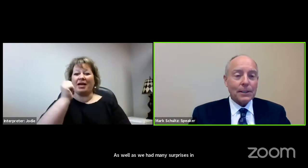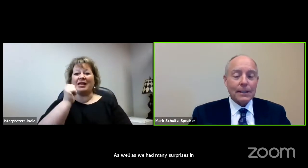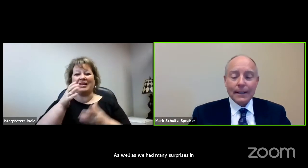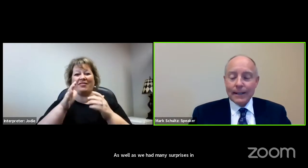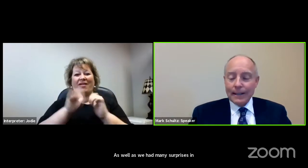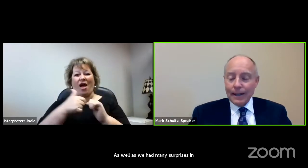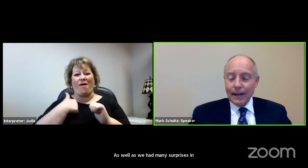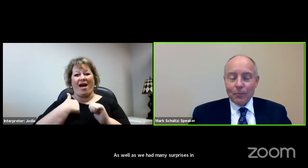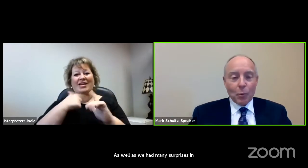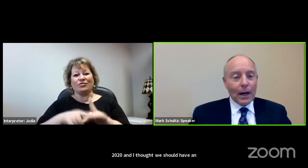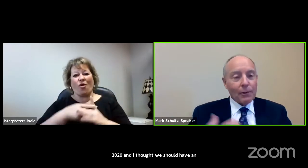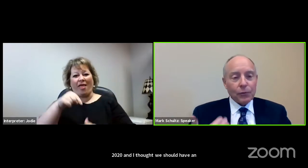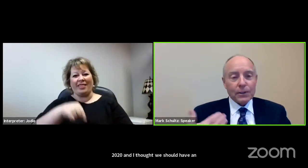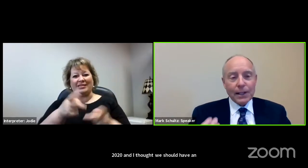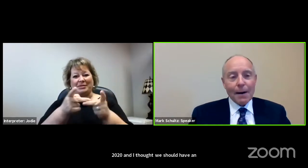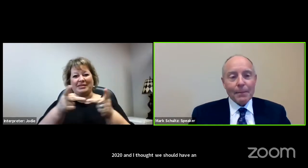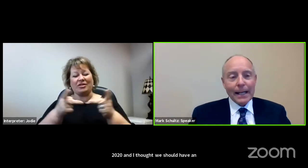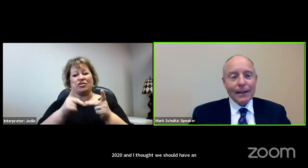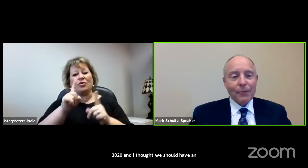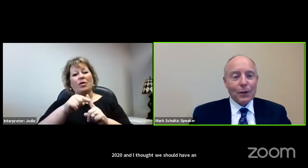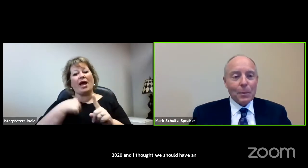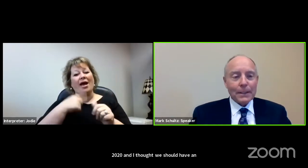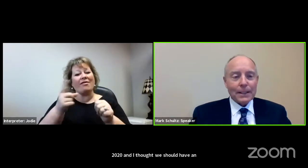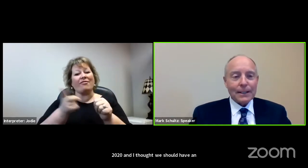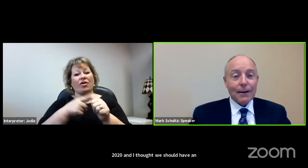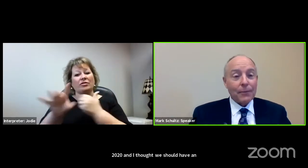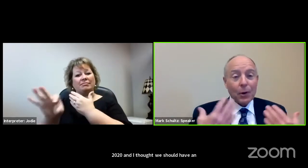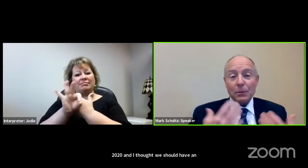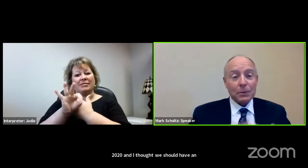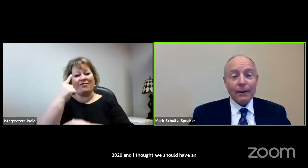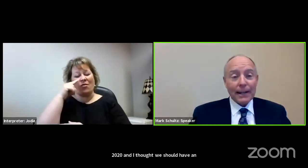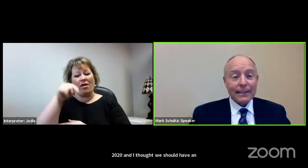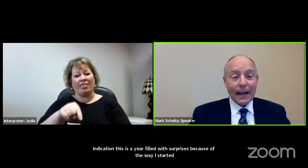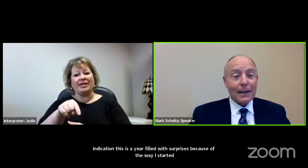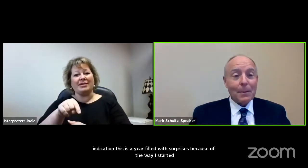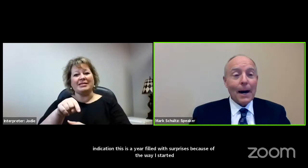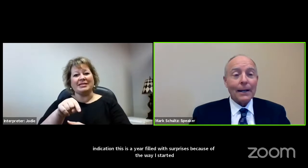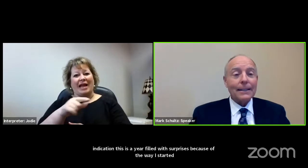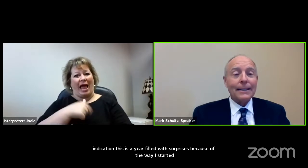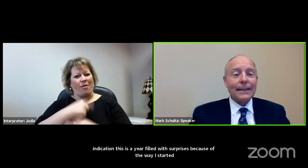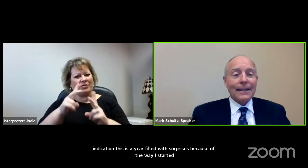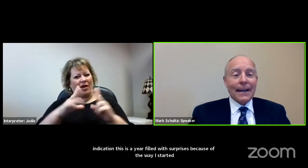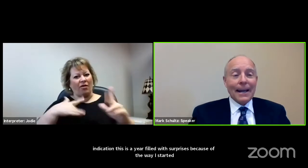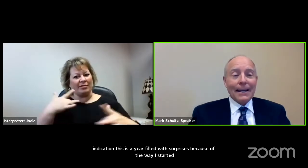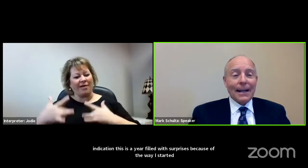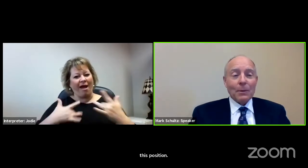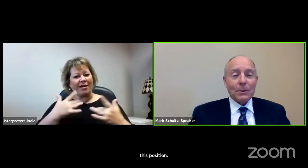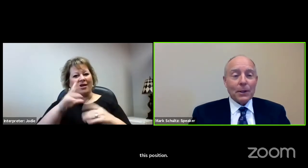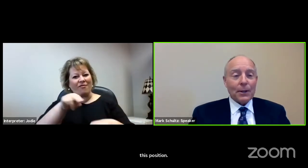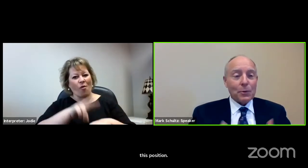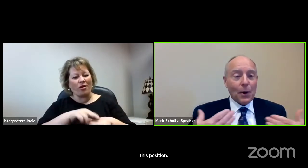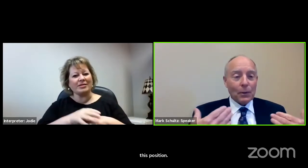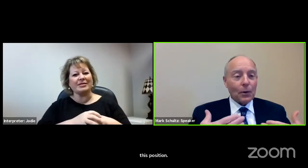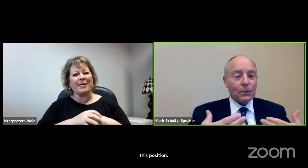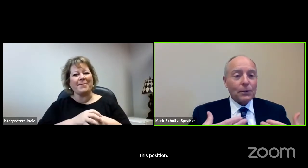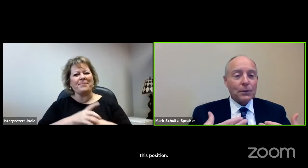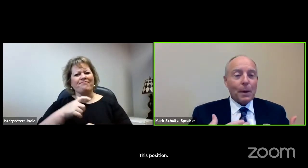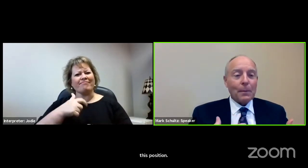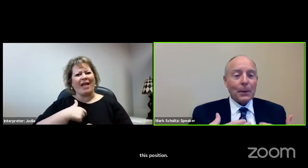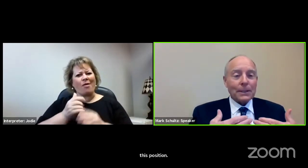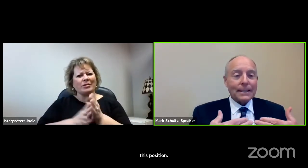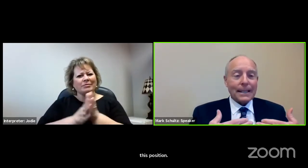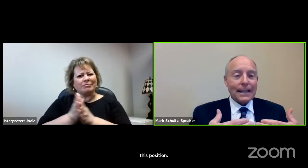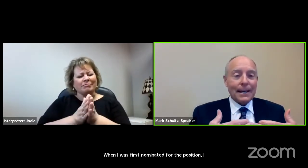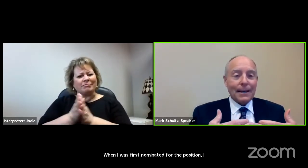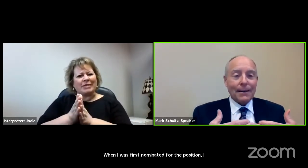this position. When I was first nominated for the position I of course was very excited about it and I was looking through our local